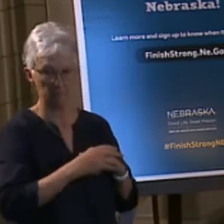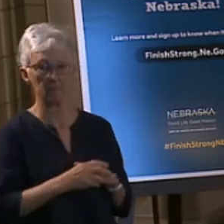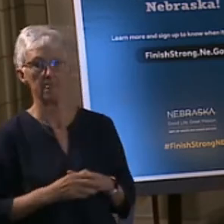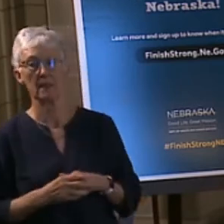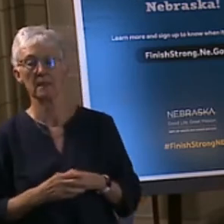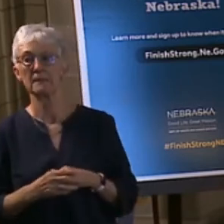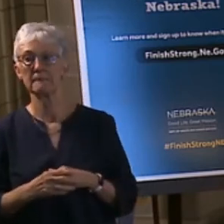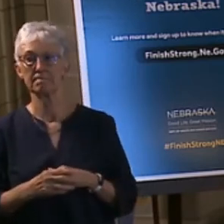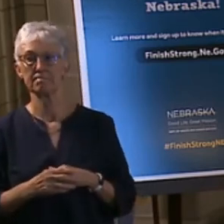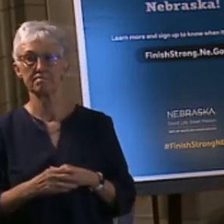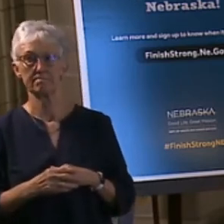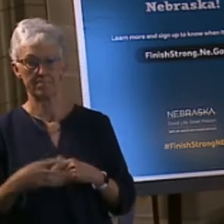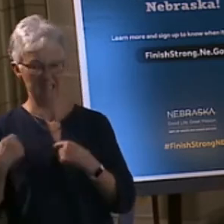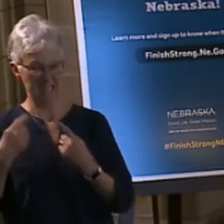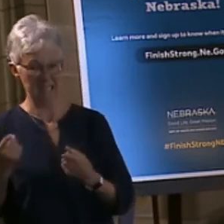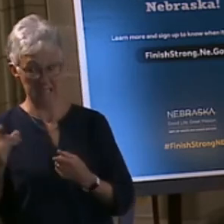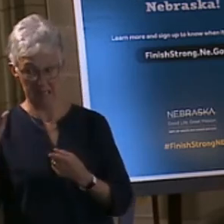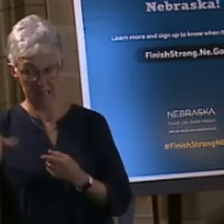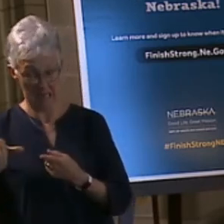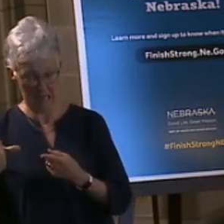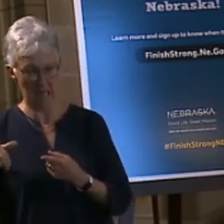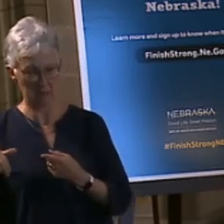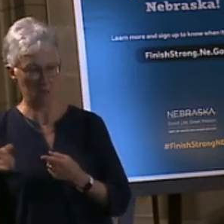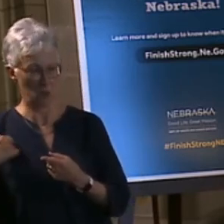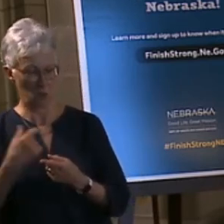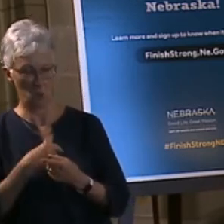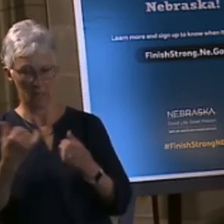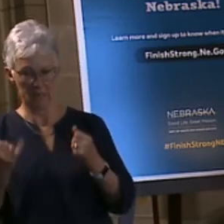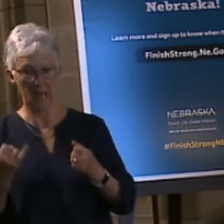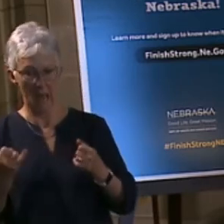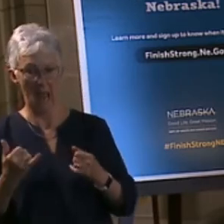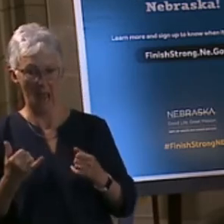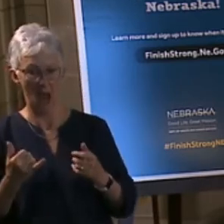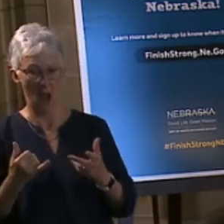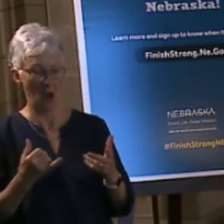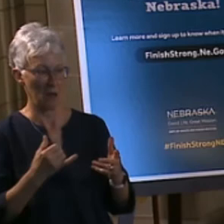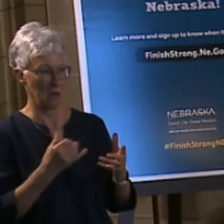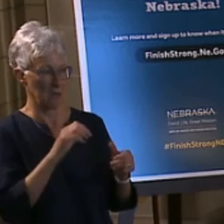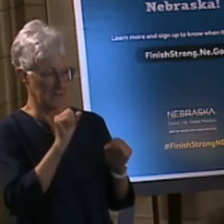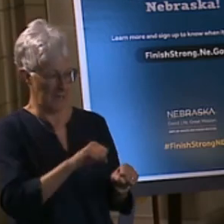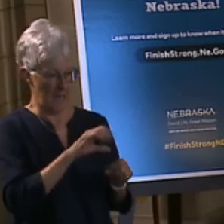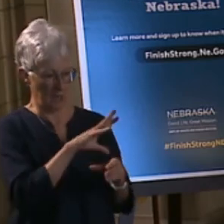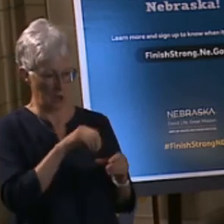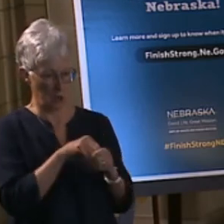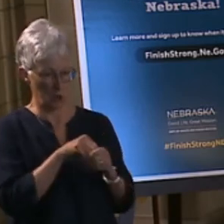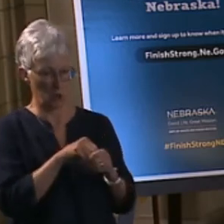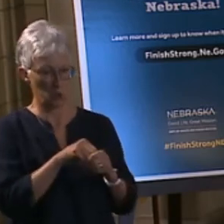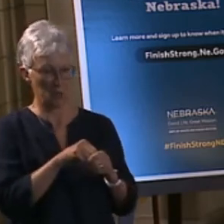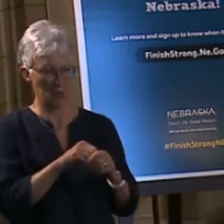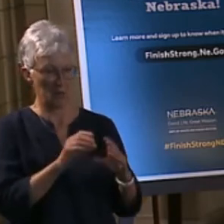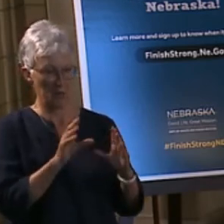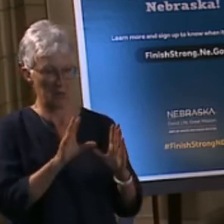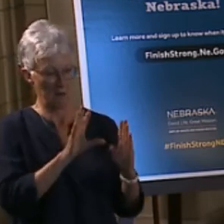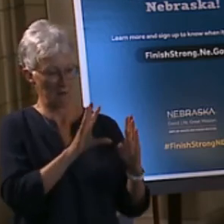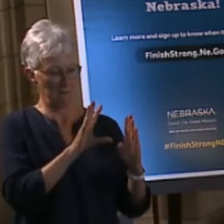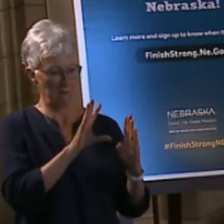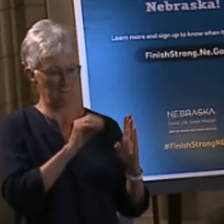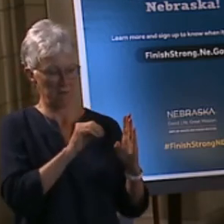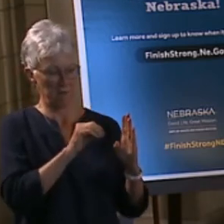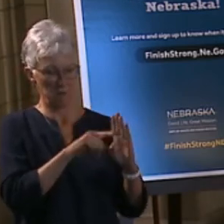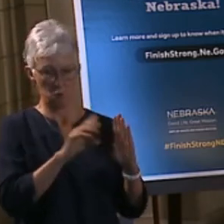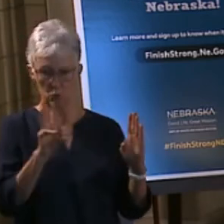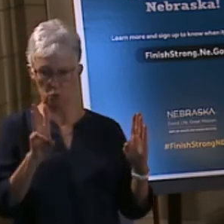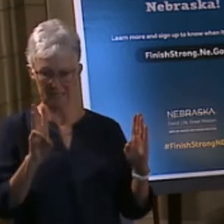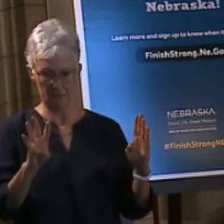gone to the groups 50 and 64, with 90% being dedicated to that age